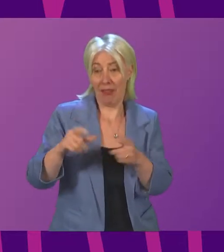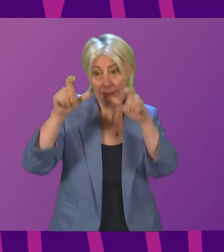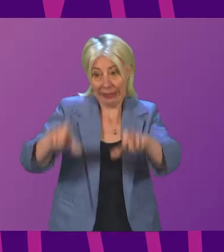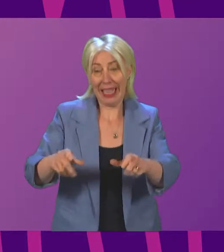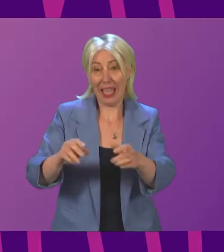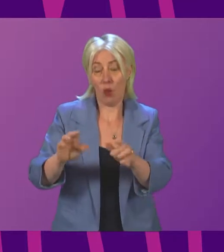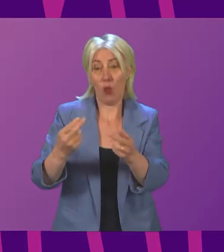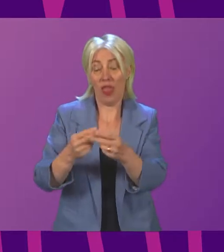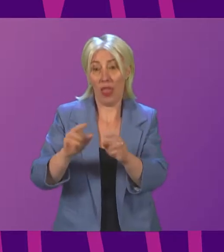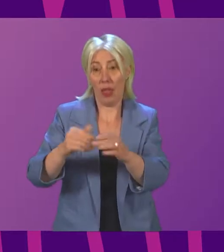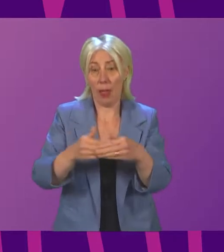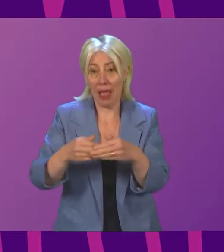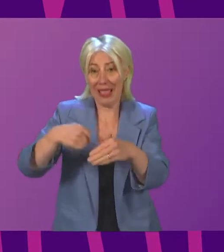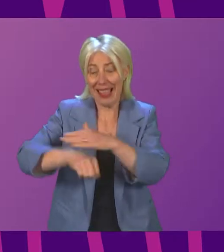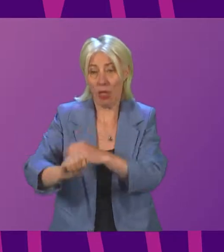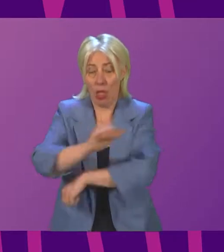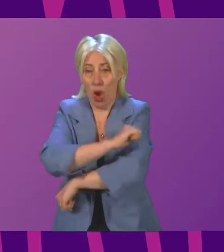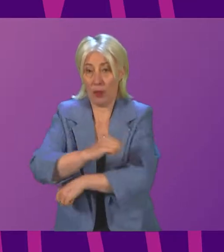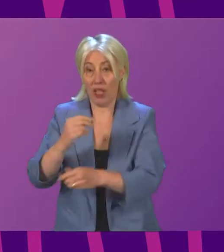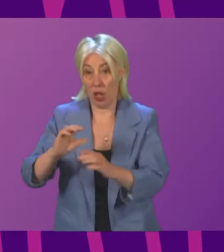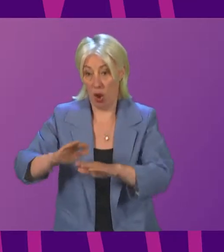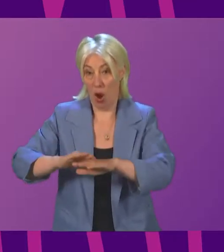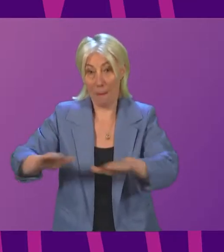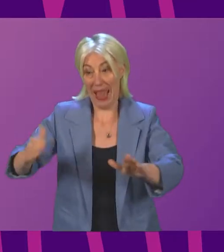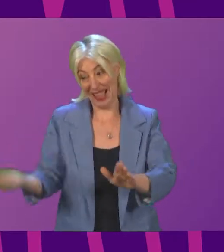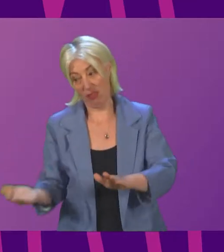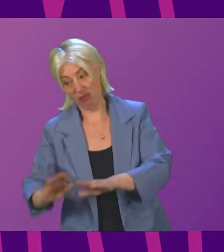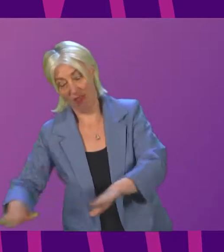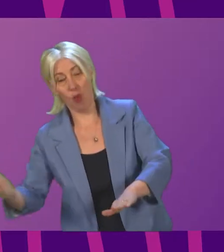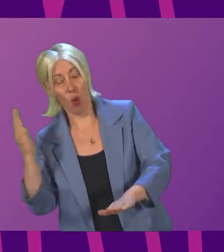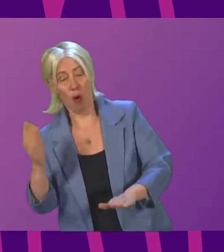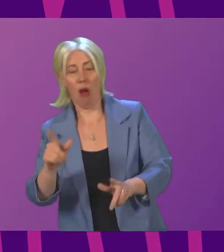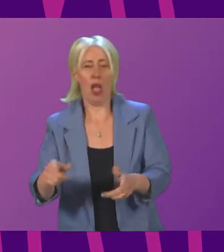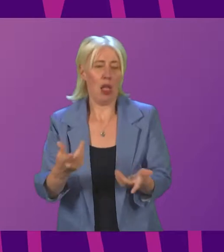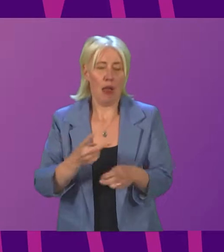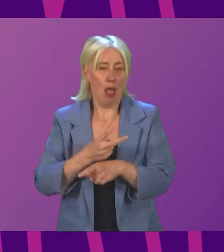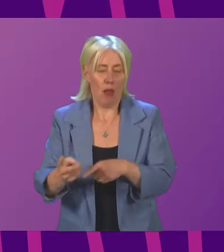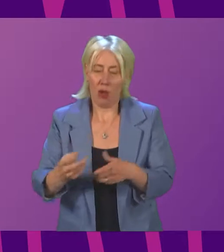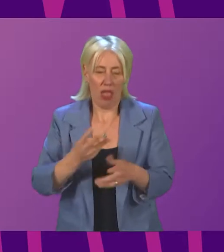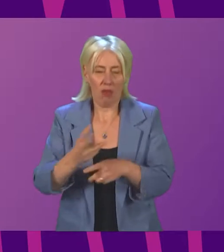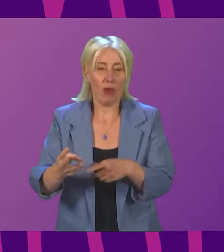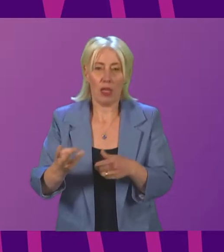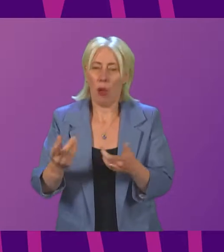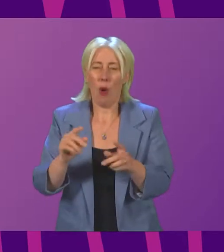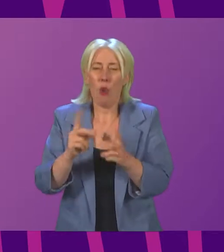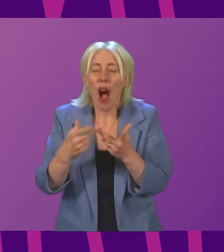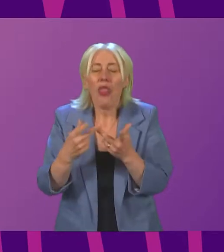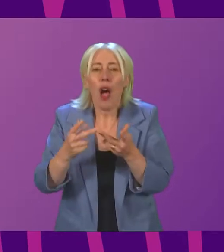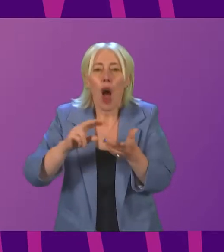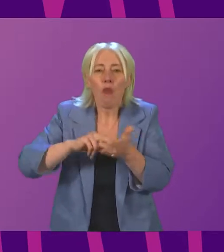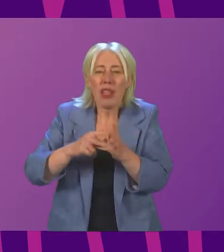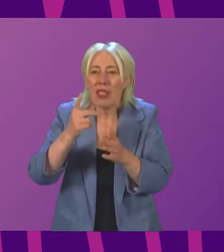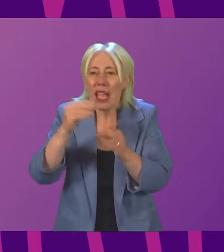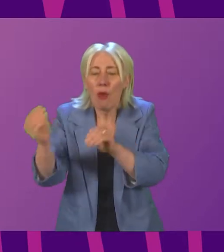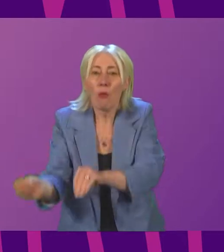-down bed. Will the Cabinet Secretary look into this matter and ascertain whether alternative arrangements can be made to get them closer to